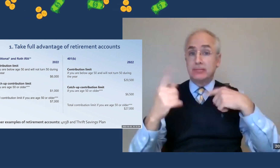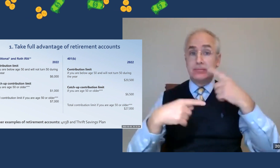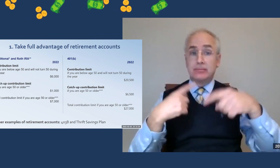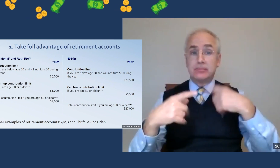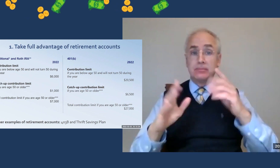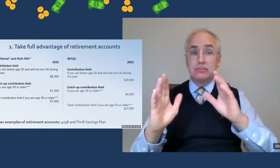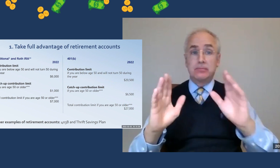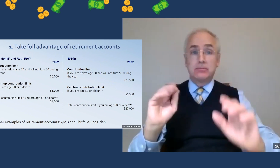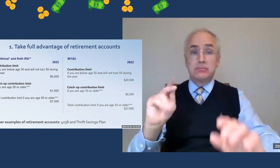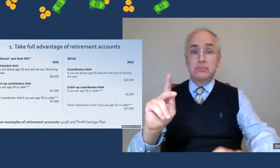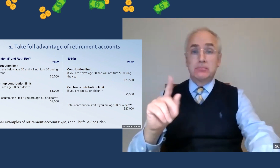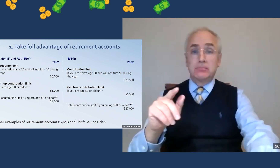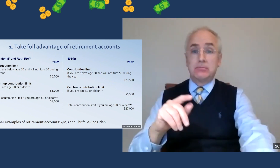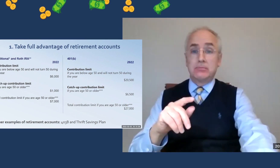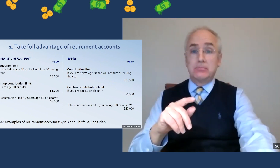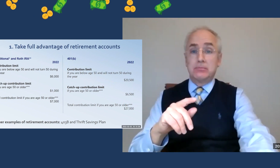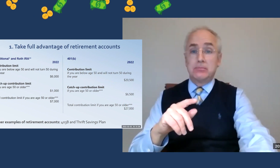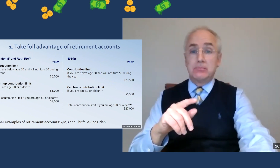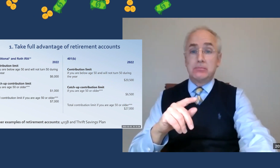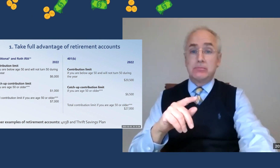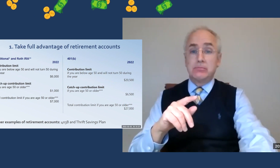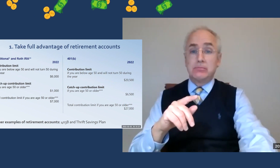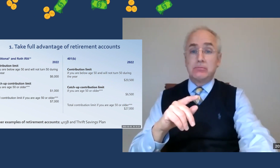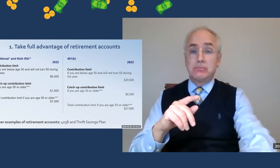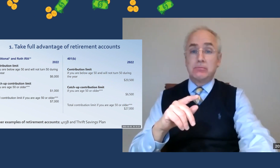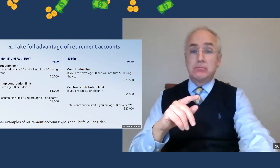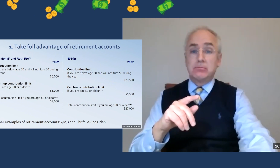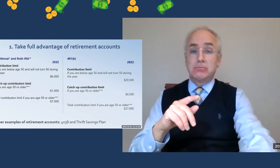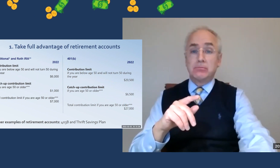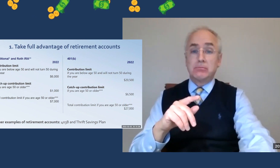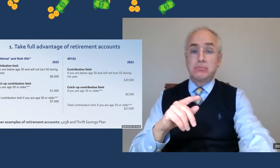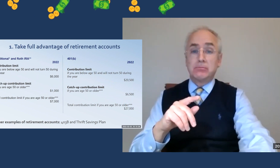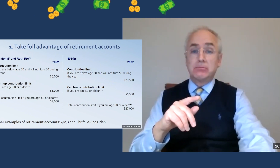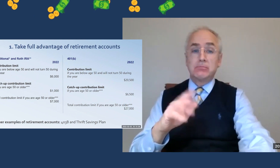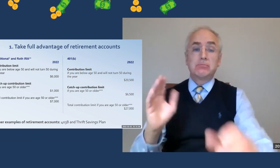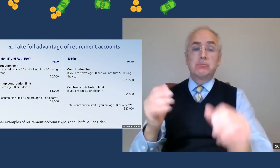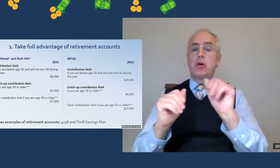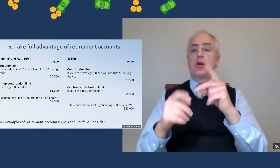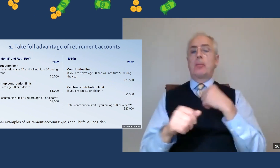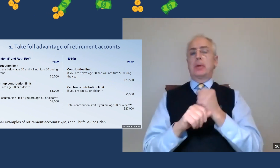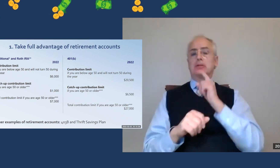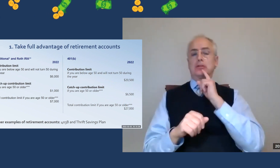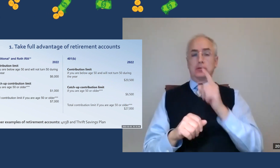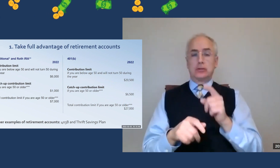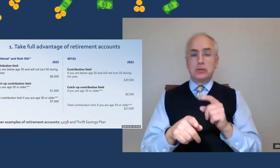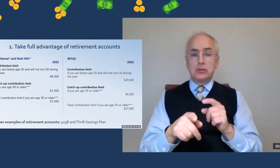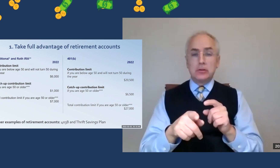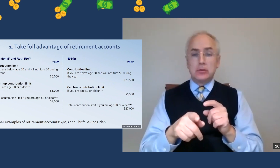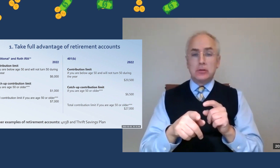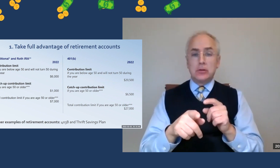Are there any questions or concerns about my visibility on the video? I see a few in the chat. Just want to make sure.